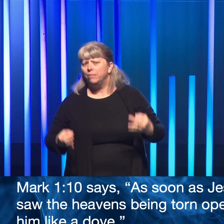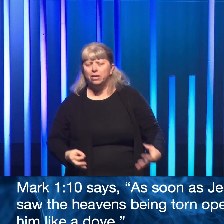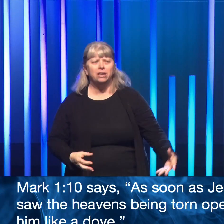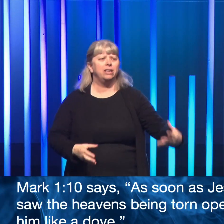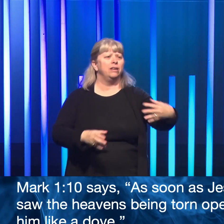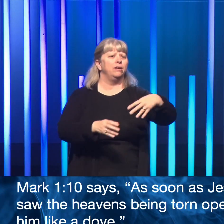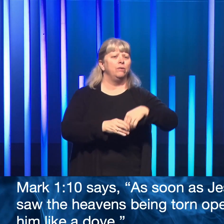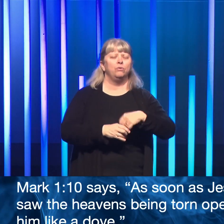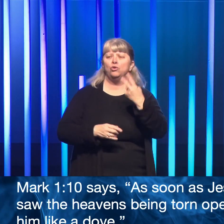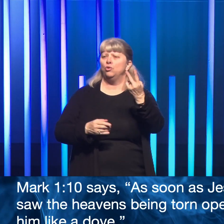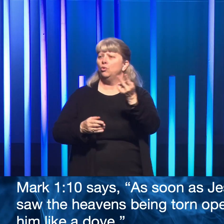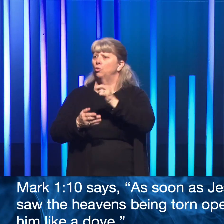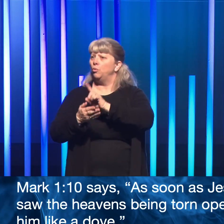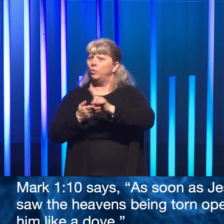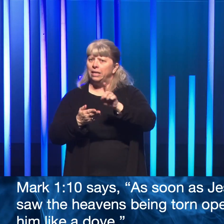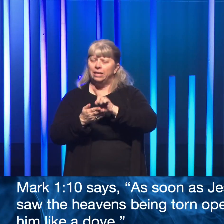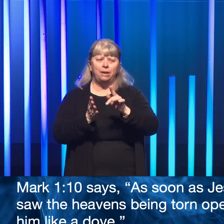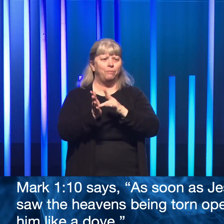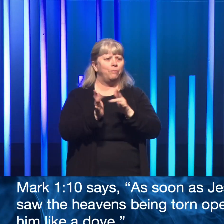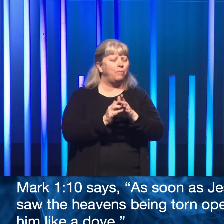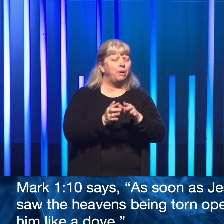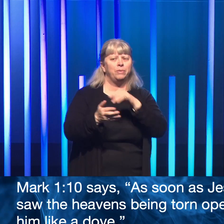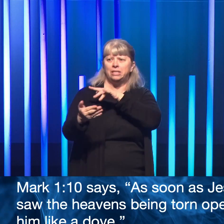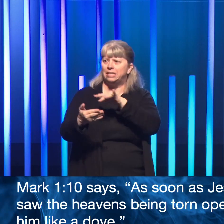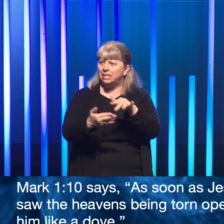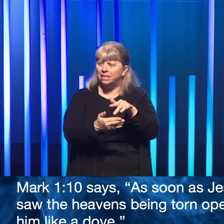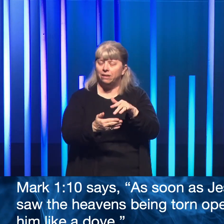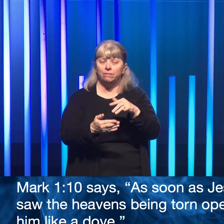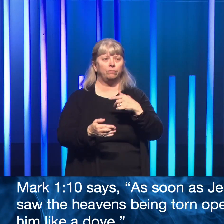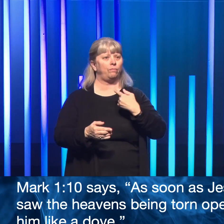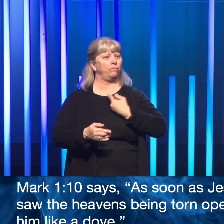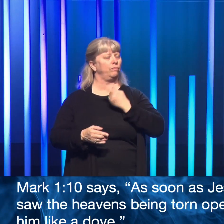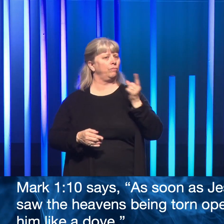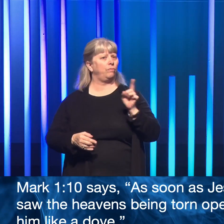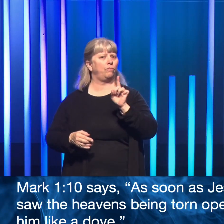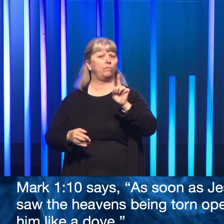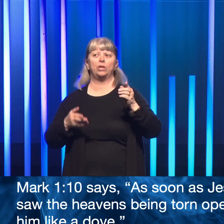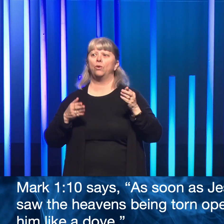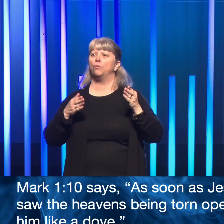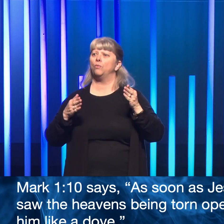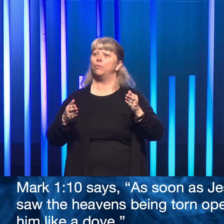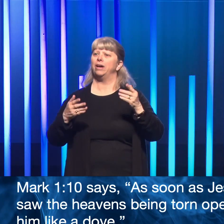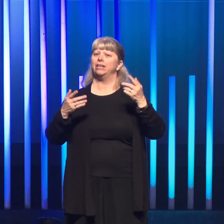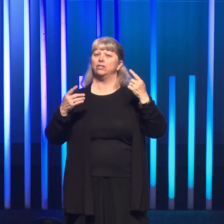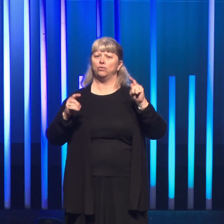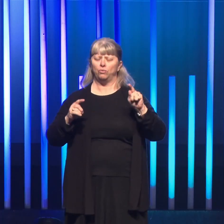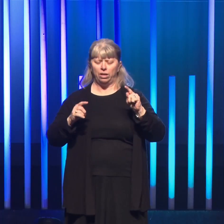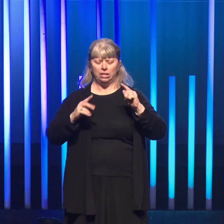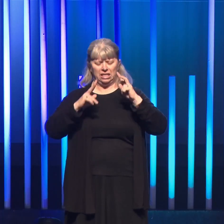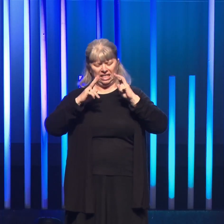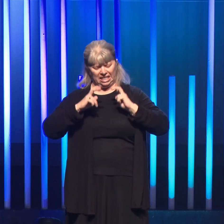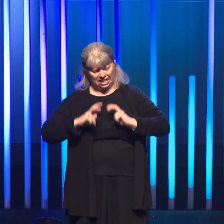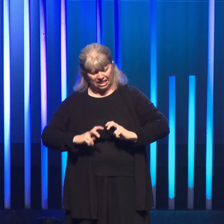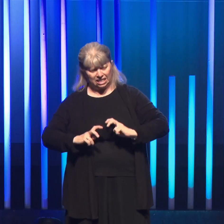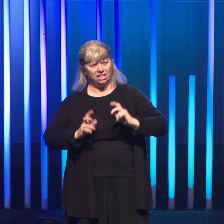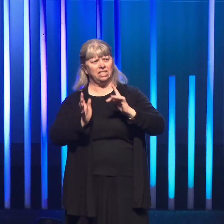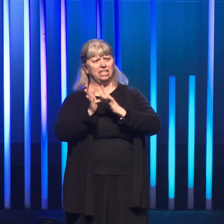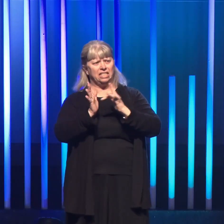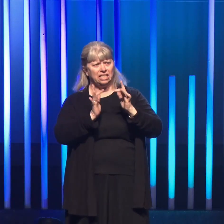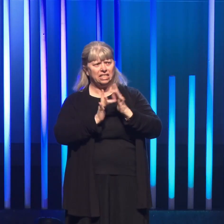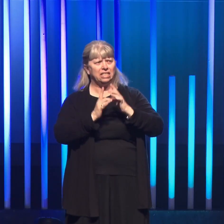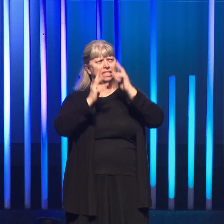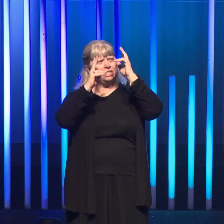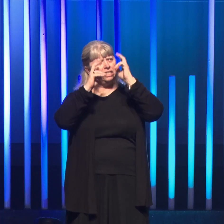in two weekly Bible studies. I was on my own way in trying to deconstruct the Jesus that